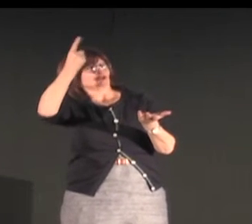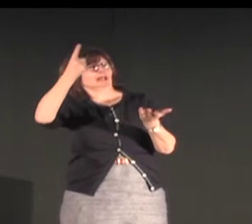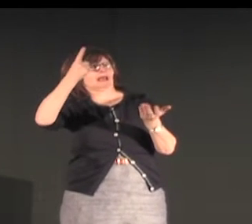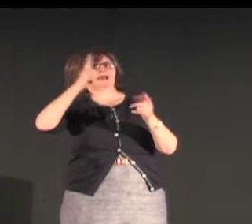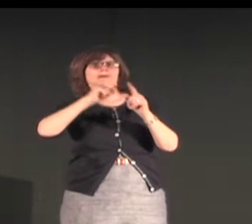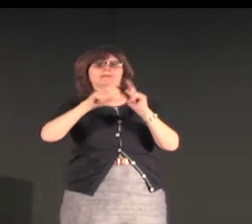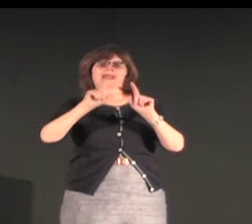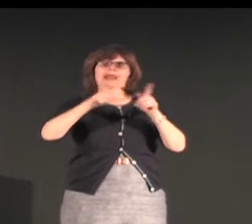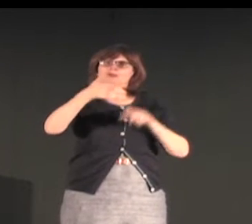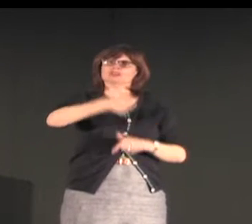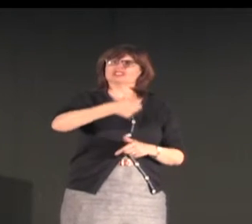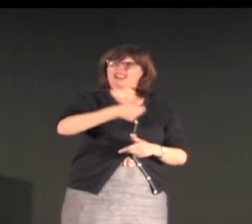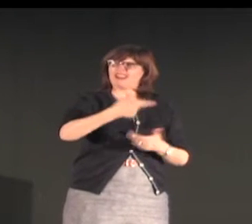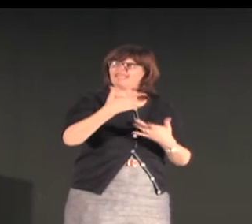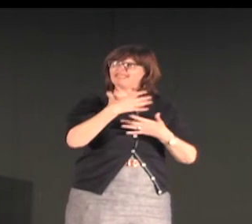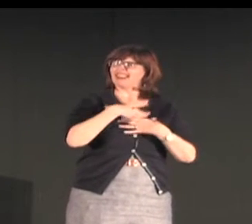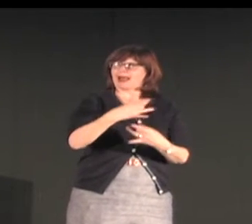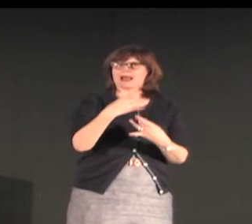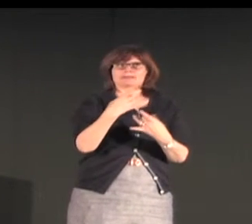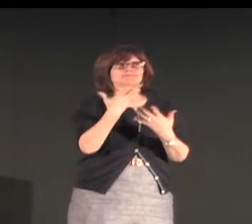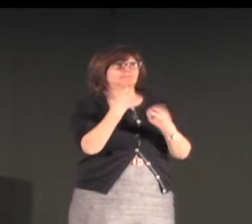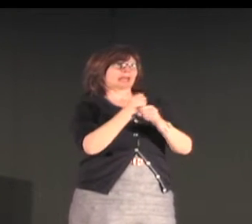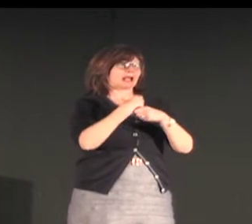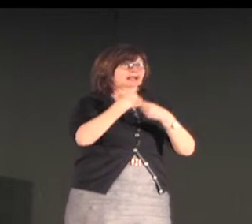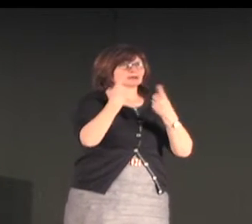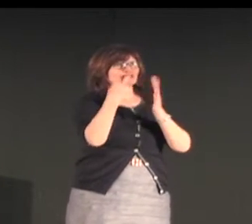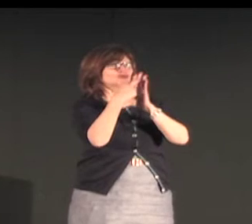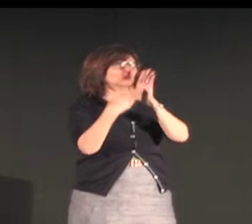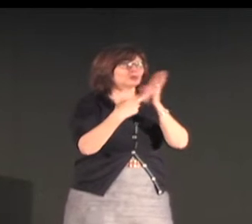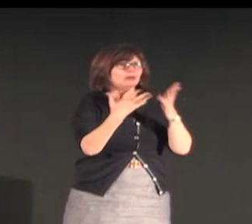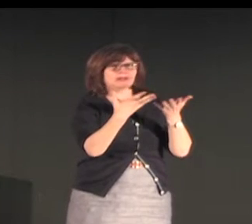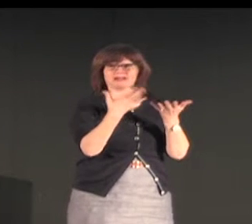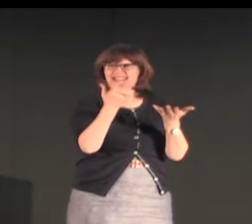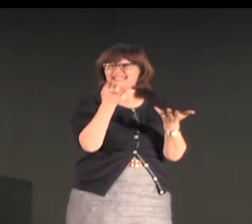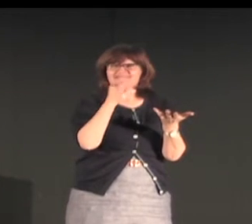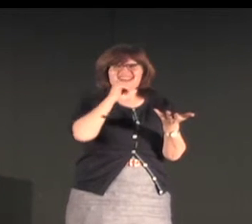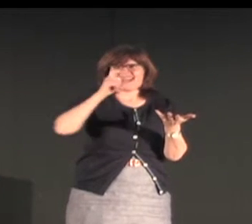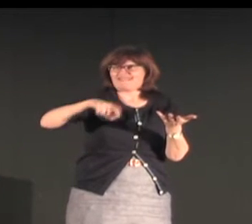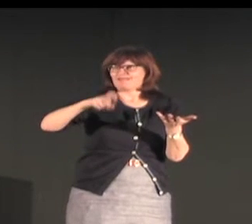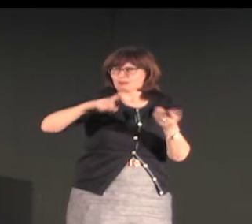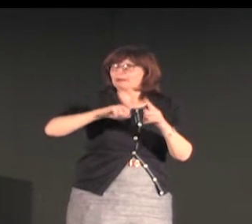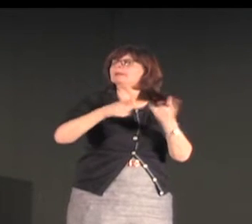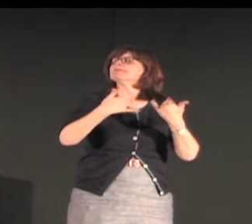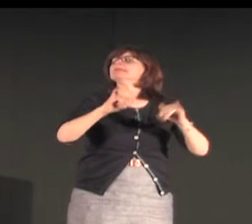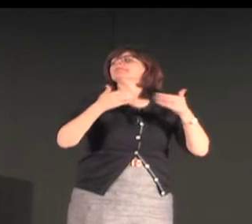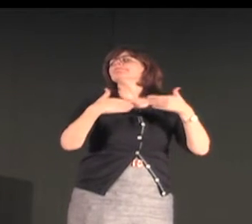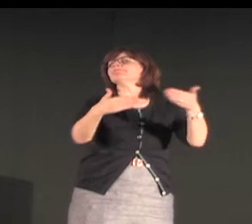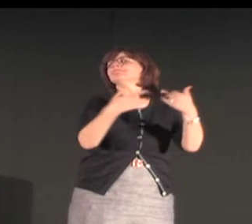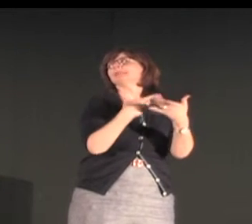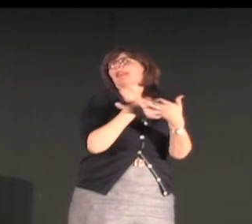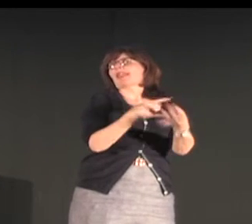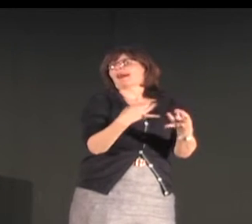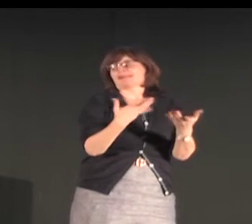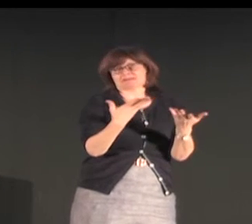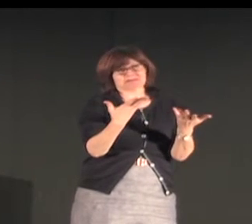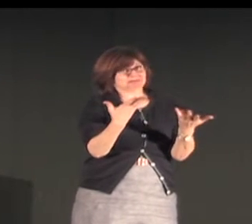but again it doesn't matter whether it is signed as the way that it's held or the way that it looks people still understand the concept